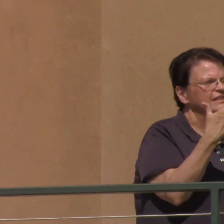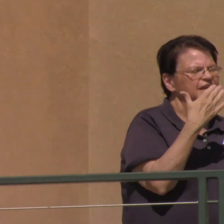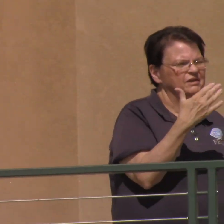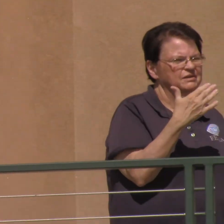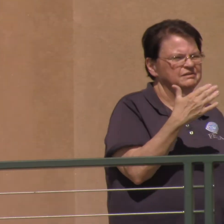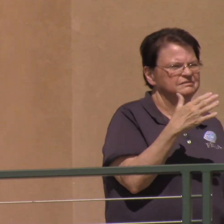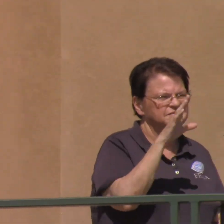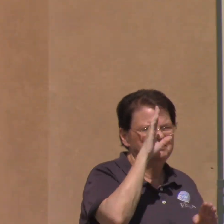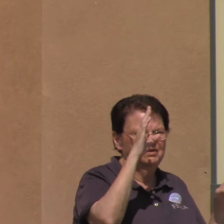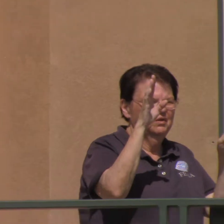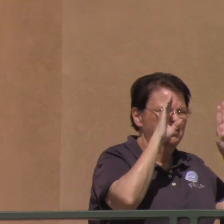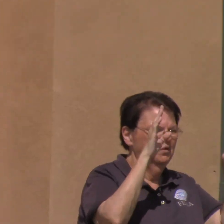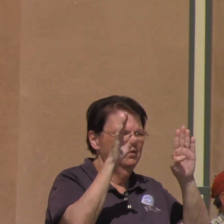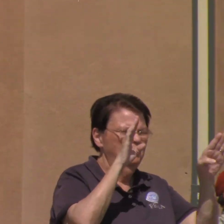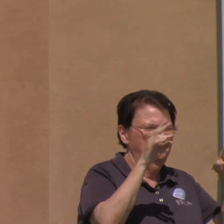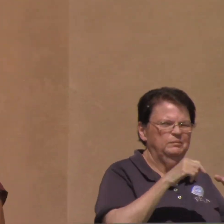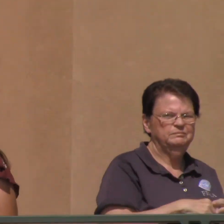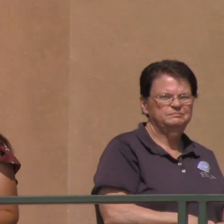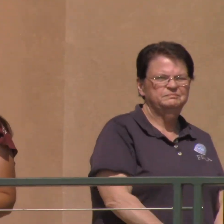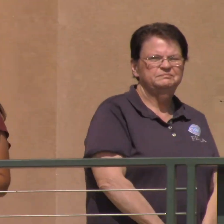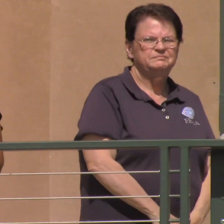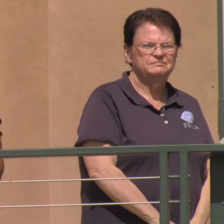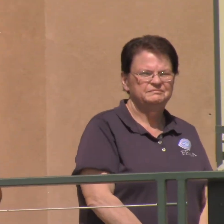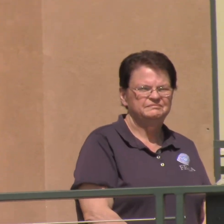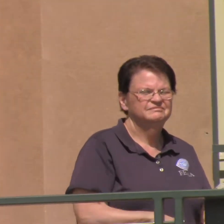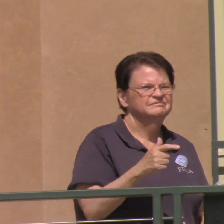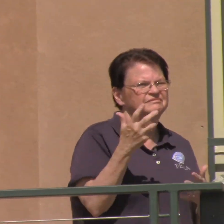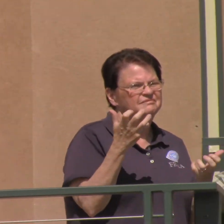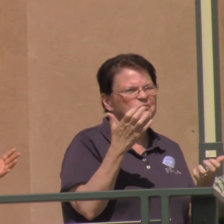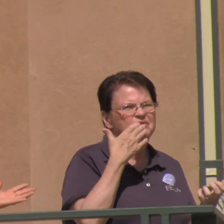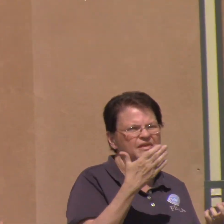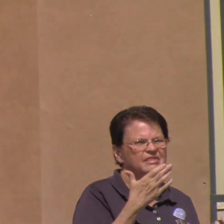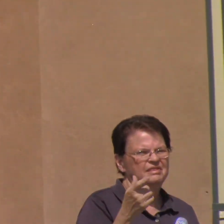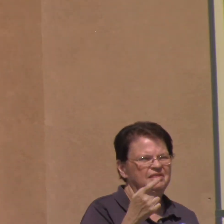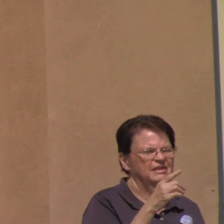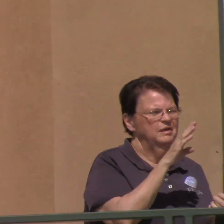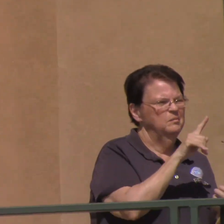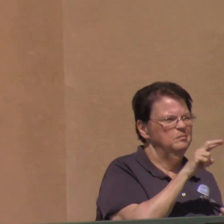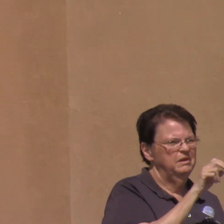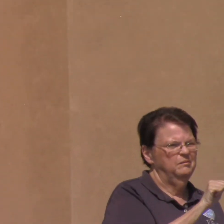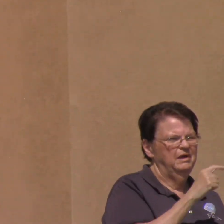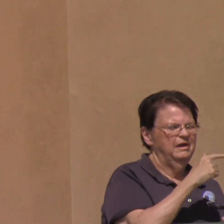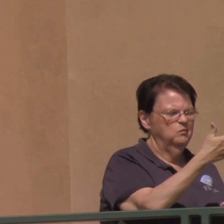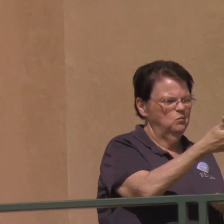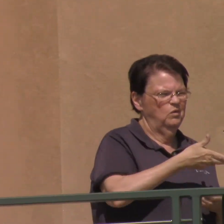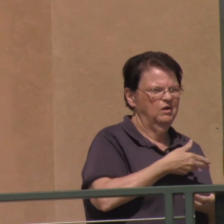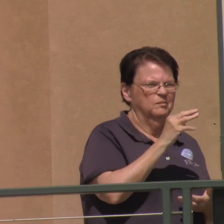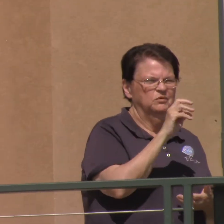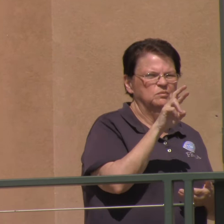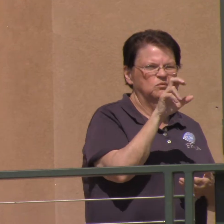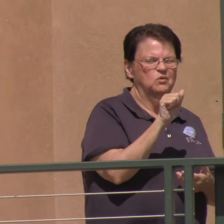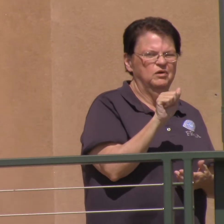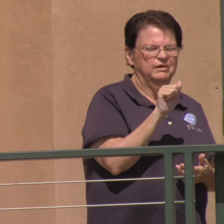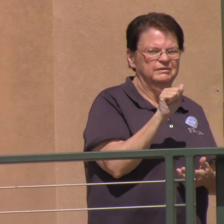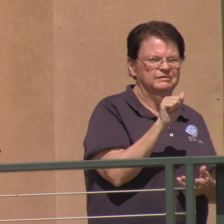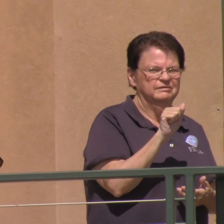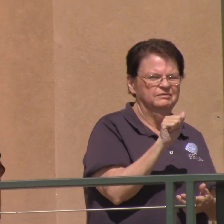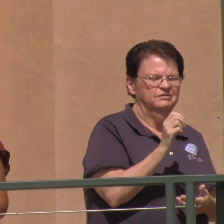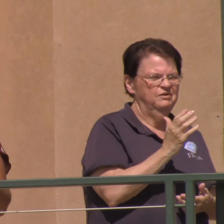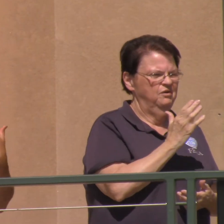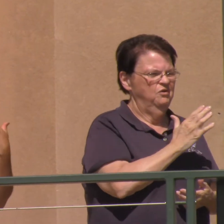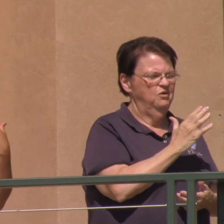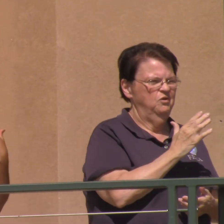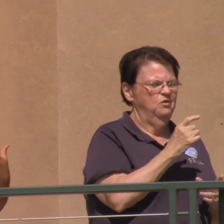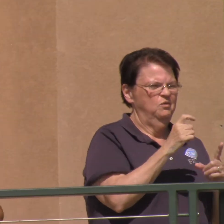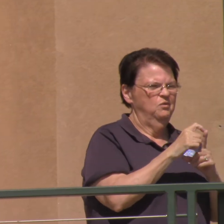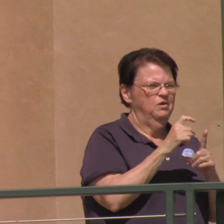Buenos dias, les adios a todos. I want to thank Phoebe Suina, and welcome her to Mora. Her